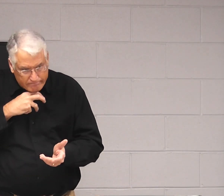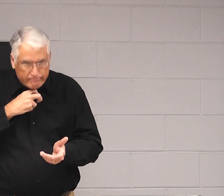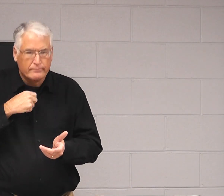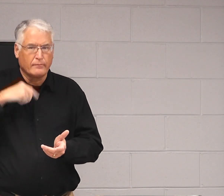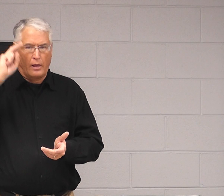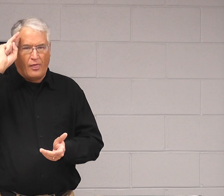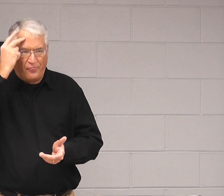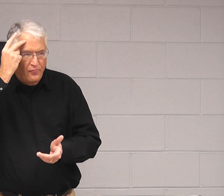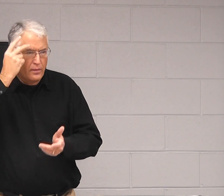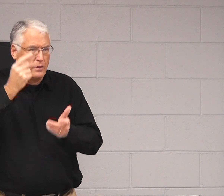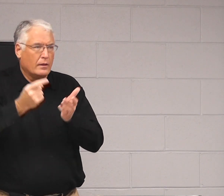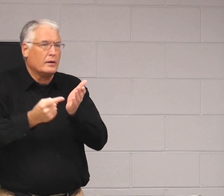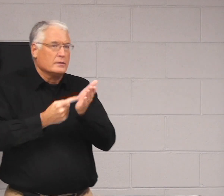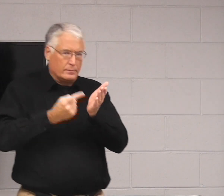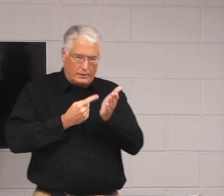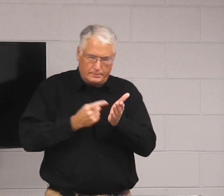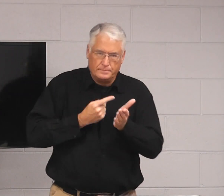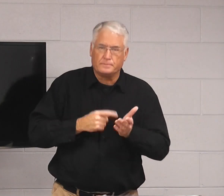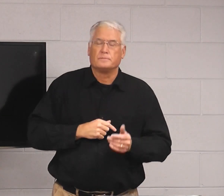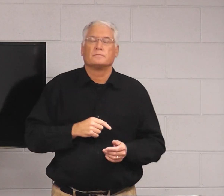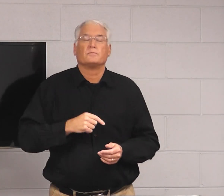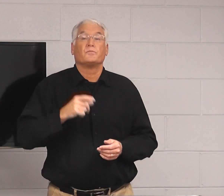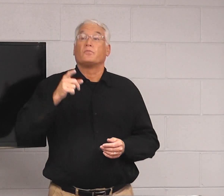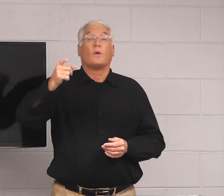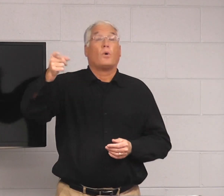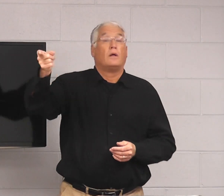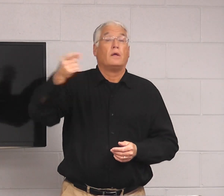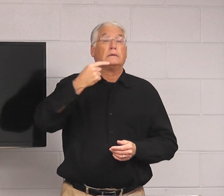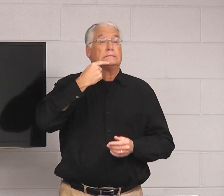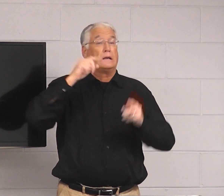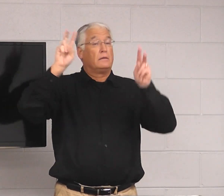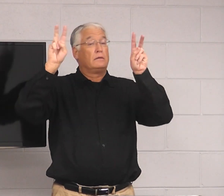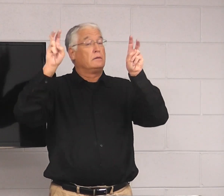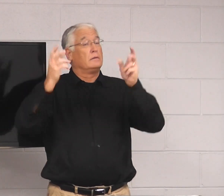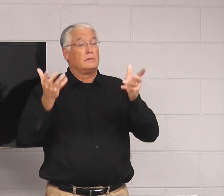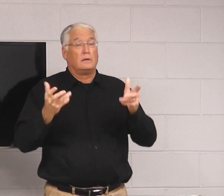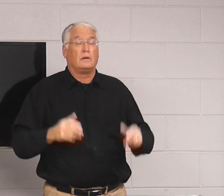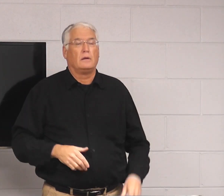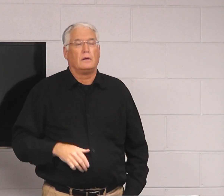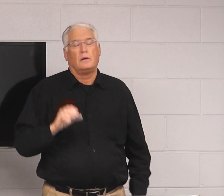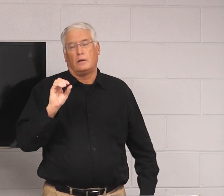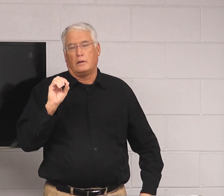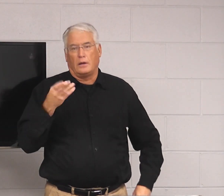That's not what I wanted. So, I'm like, Oops, I'm misunderstood. Sometimes that would happen. So, what would they say?